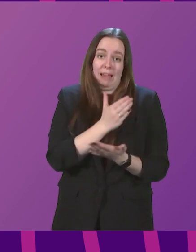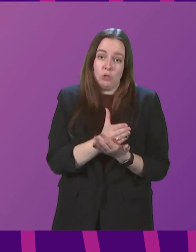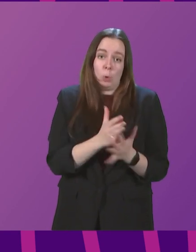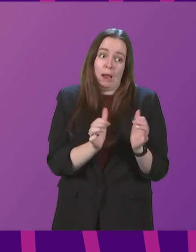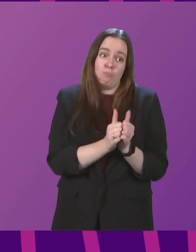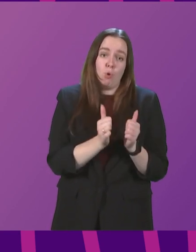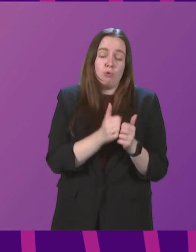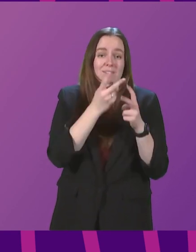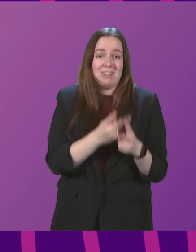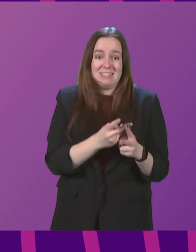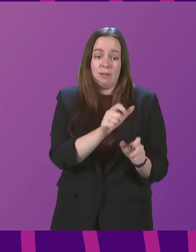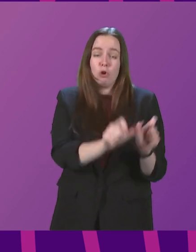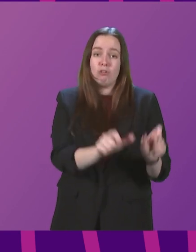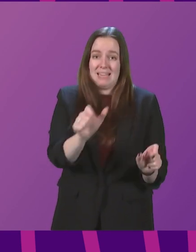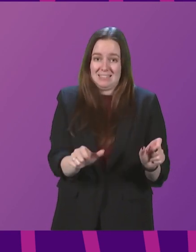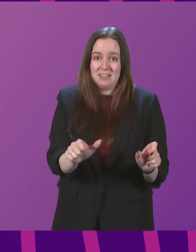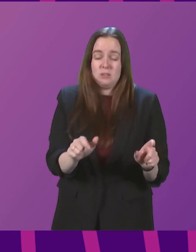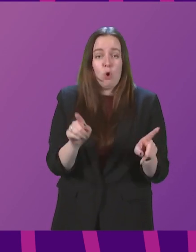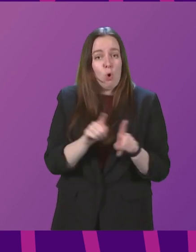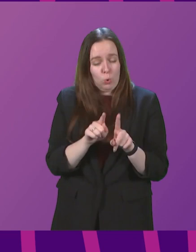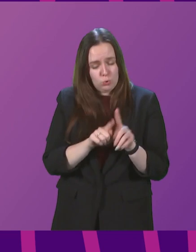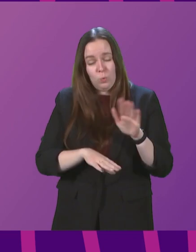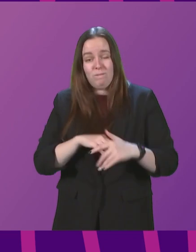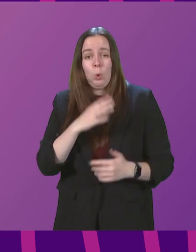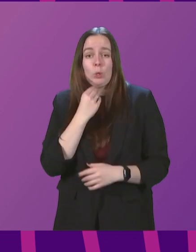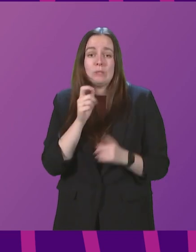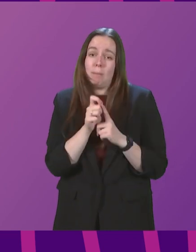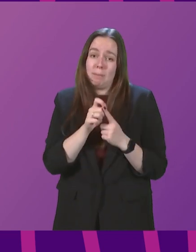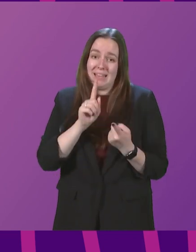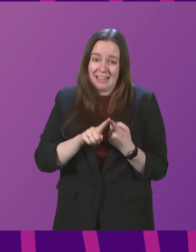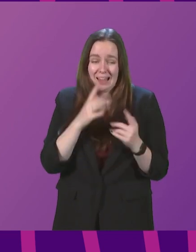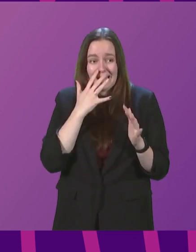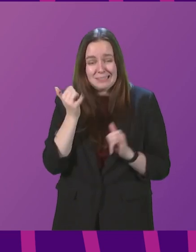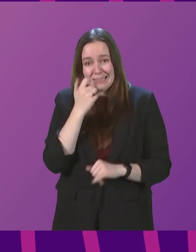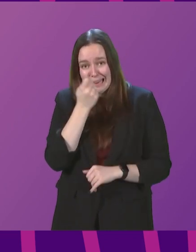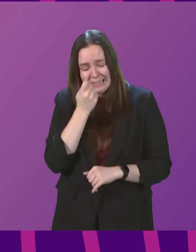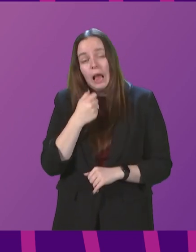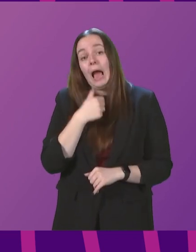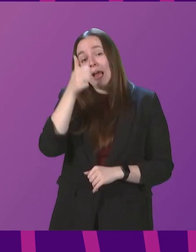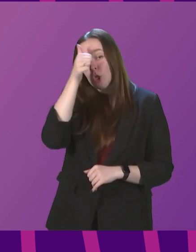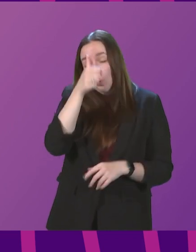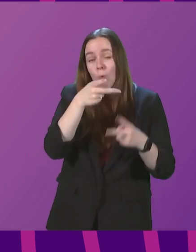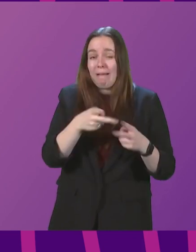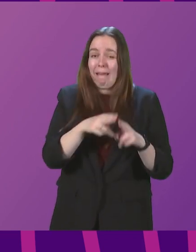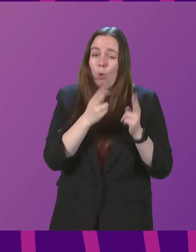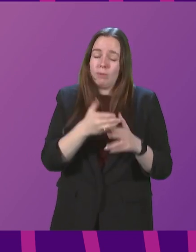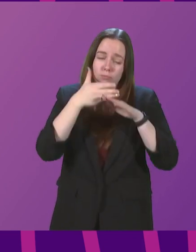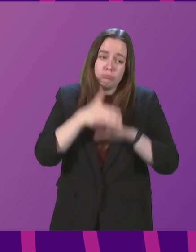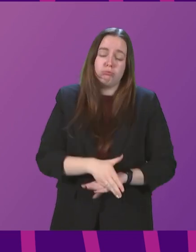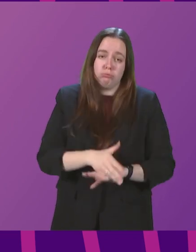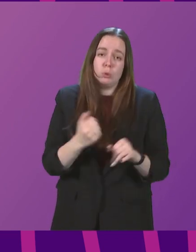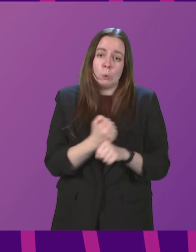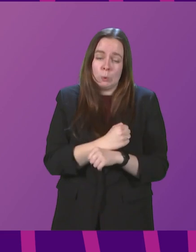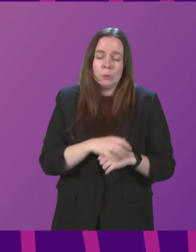visiting for residents and making full use of PPE and testing. I know care homes are working hard to do that.